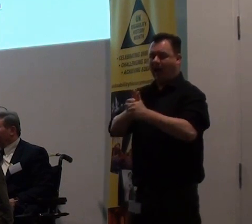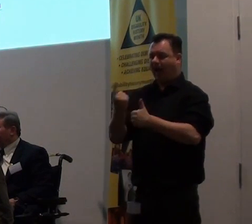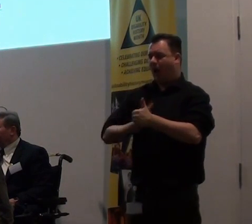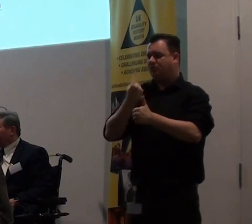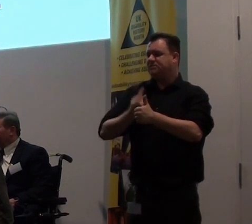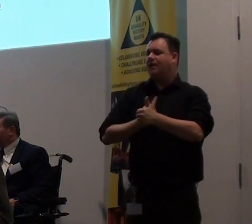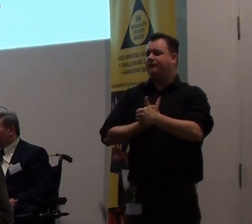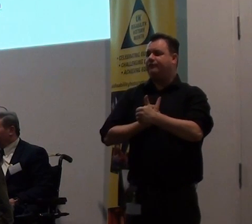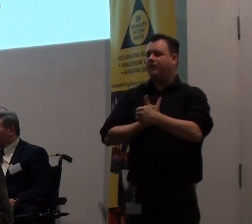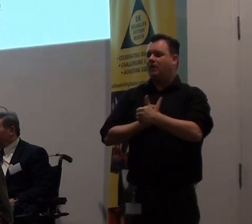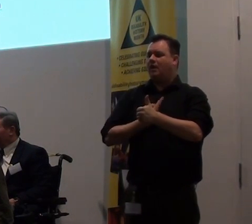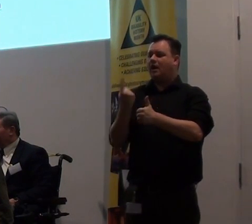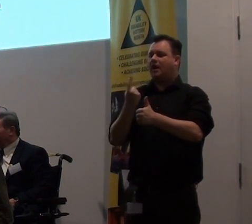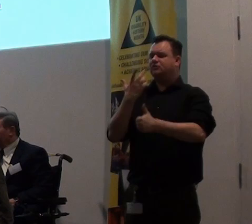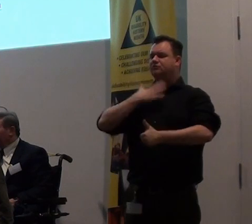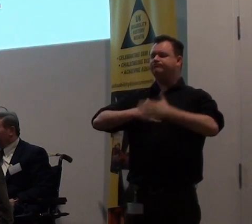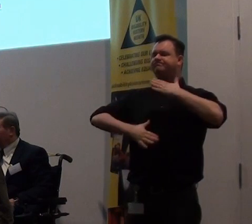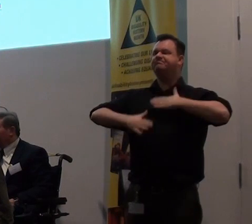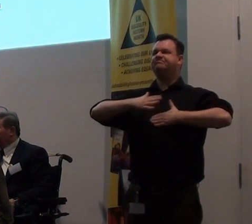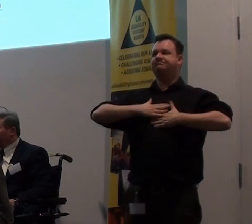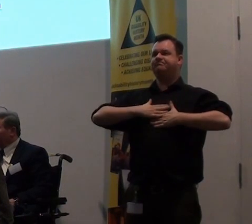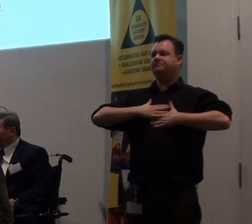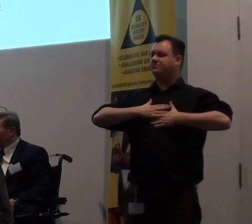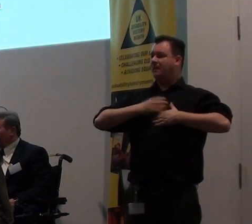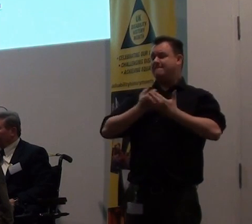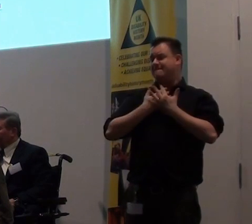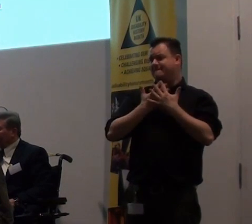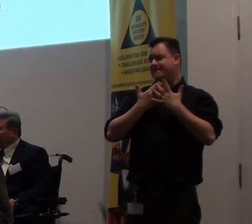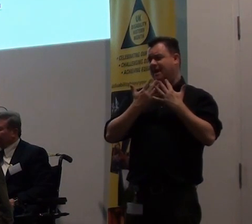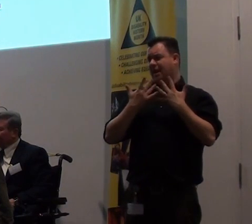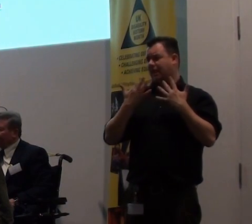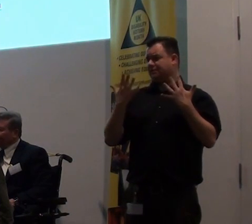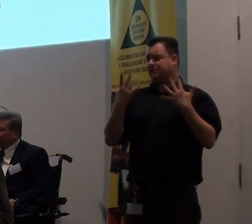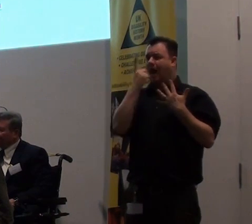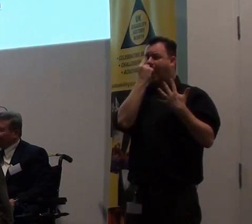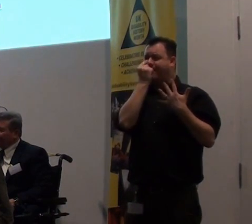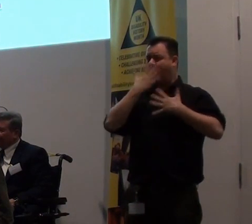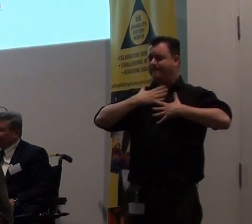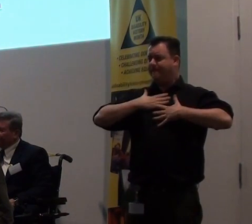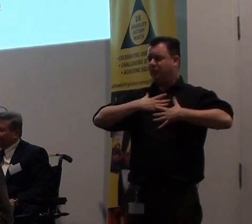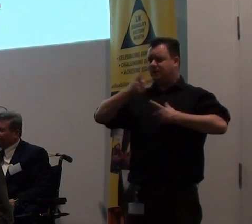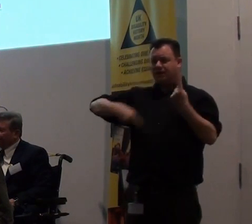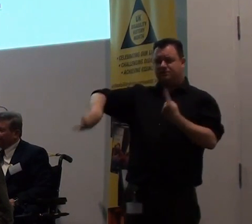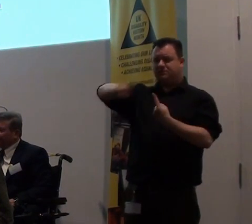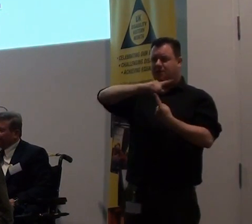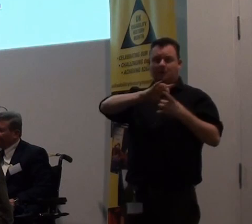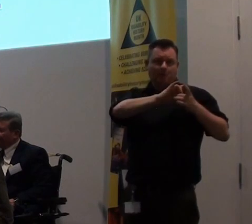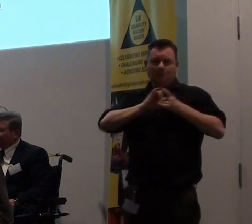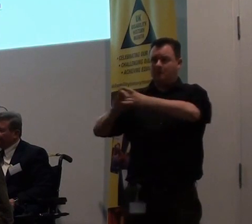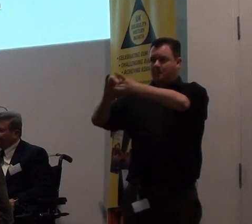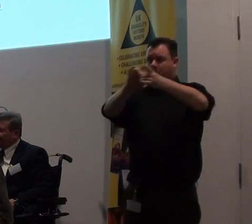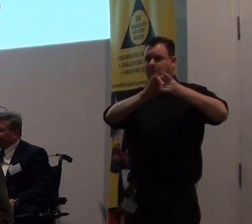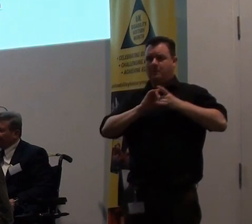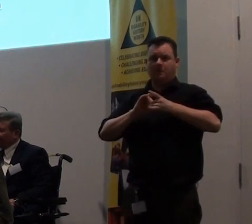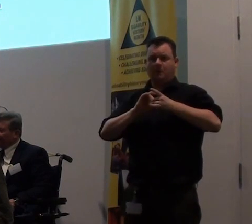and act with, the millions of invisible bodies who enable us to survive, the countless souls who live